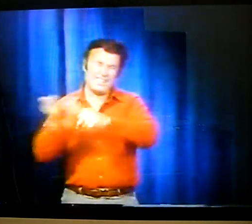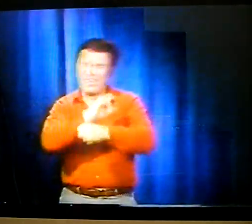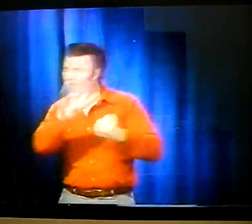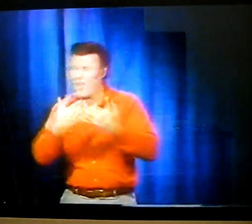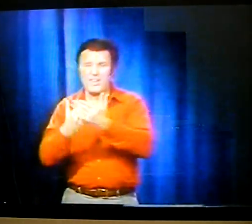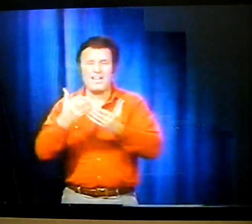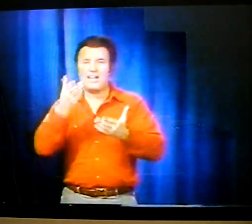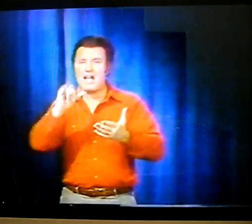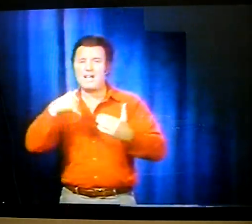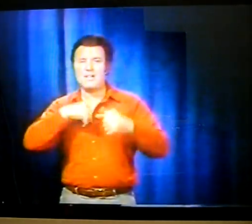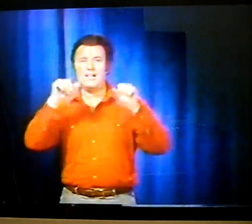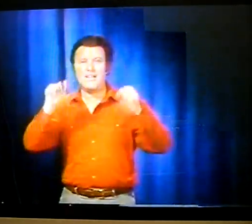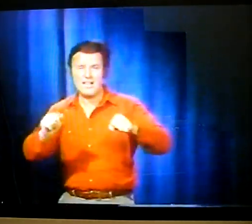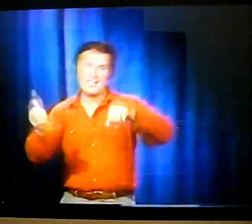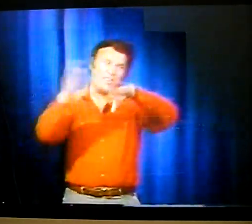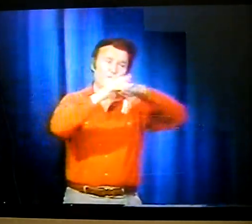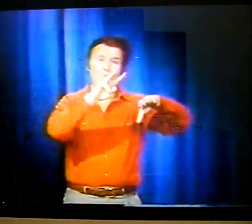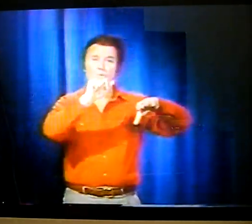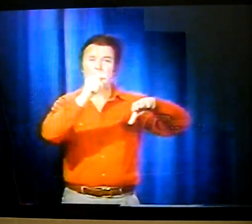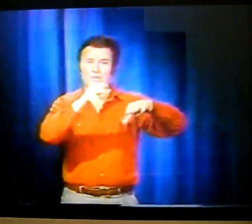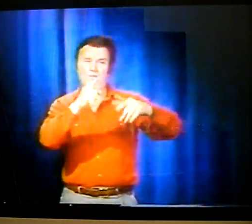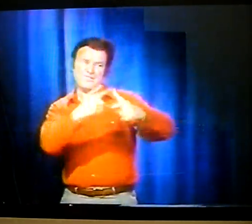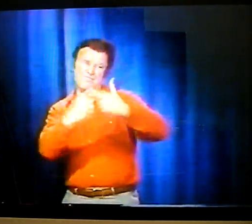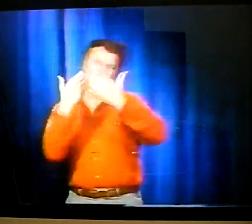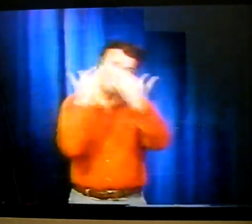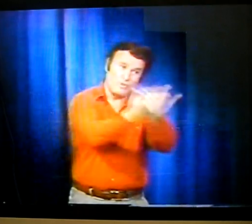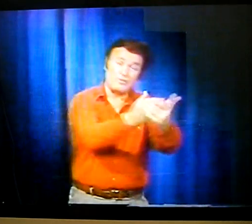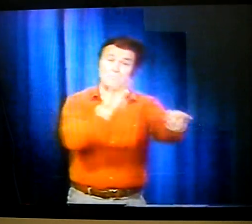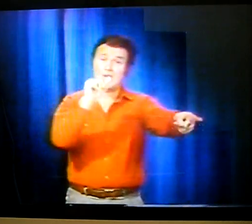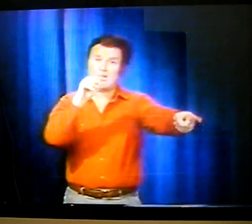We were shouting at everyone, hurry, hurry. We need to load the wagon.